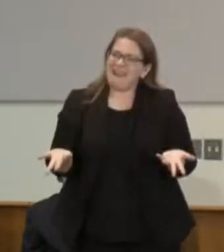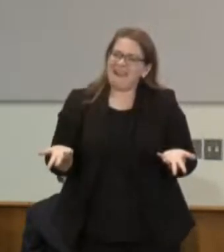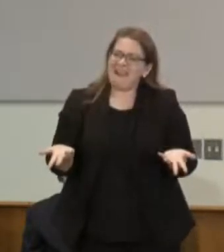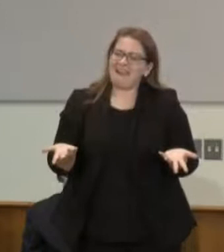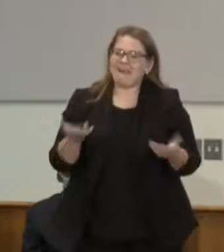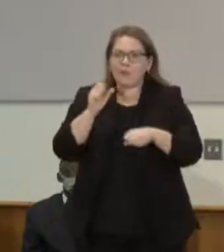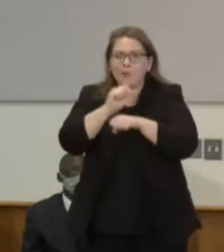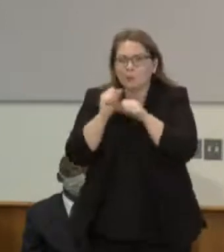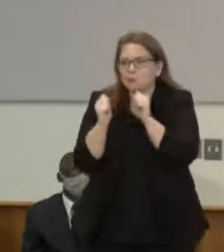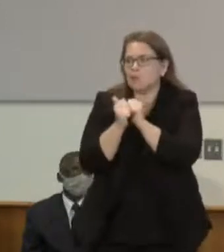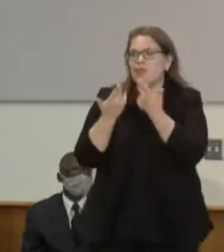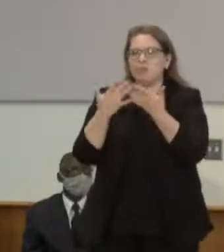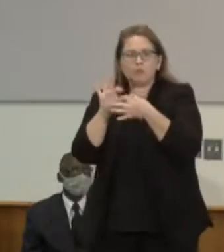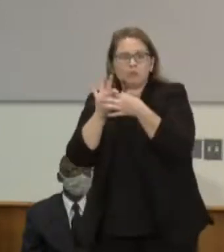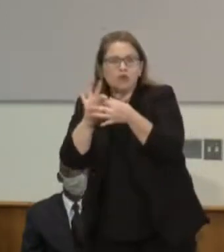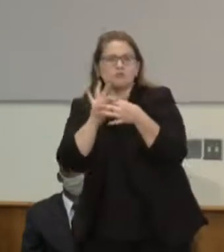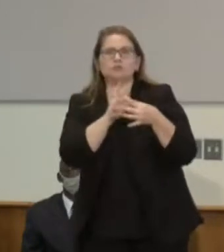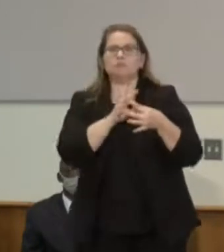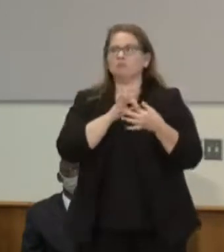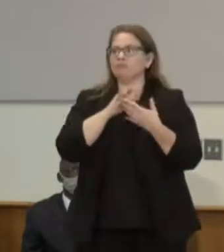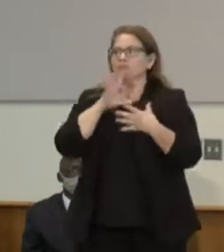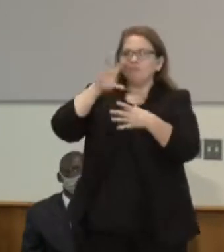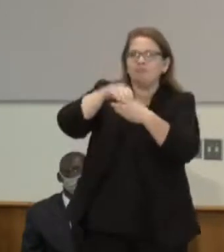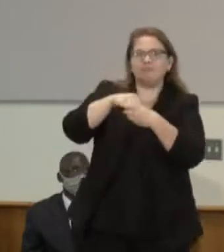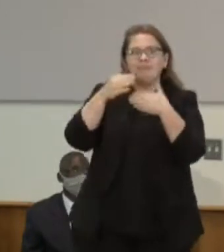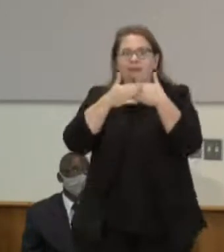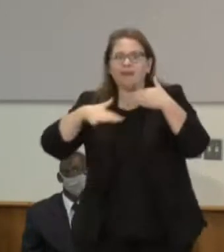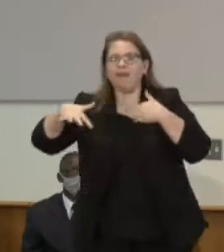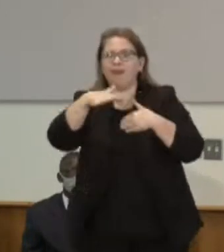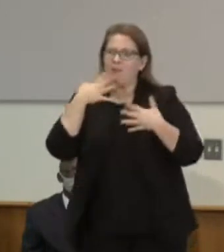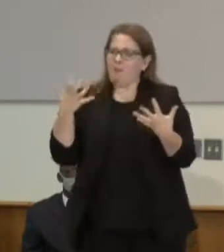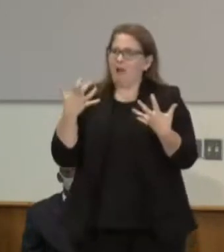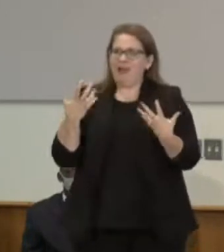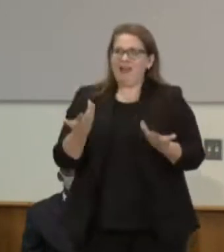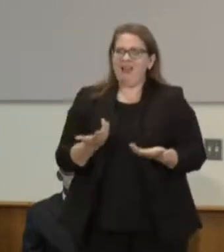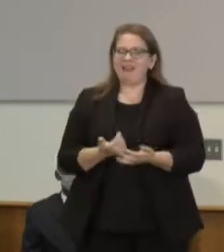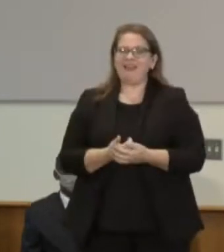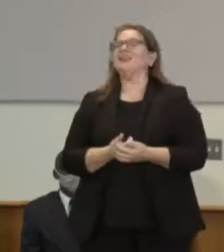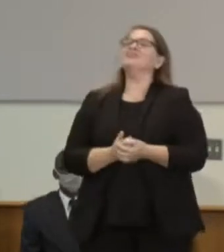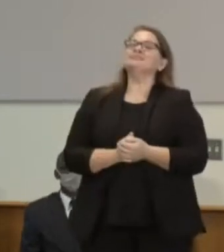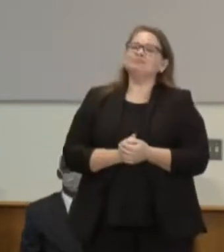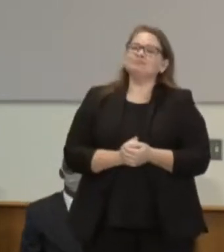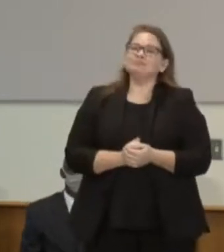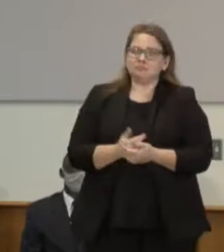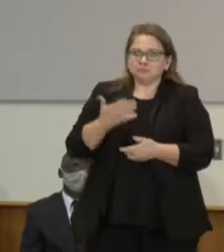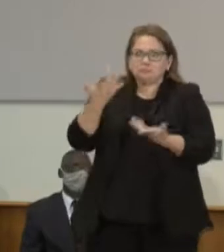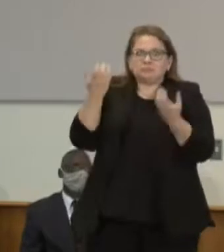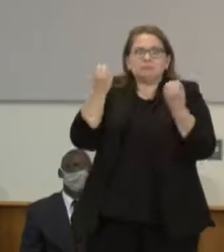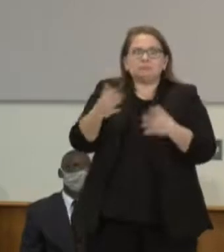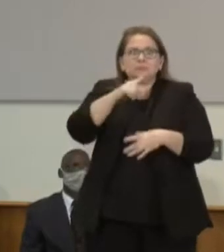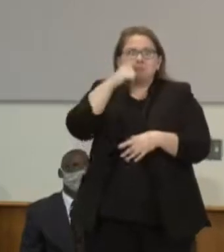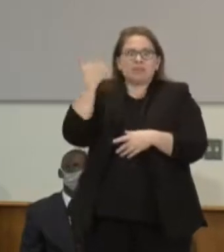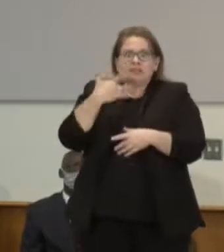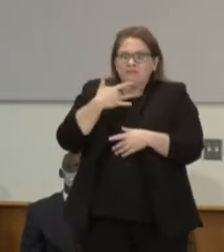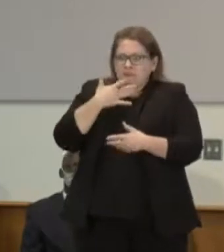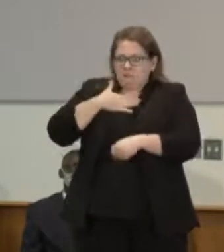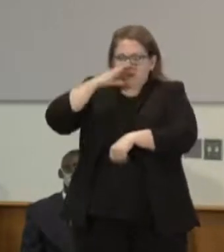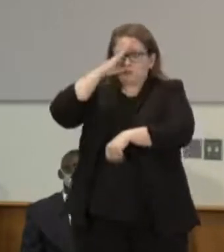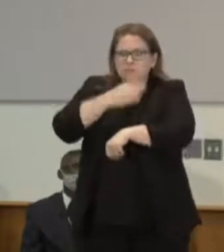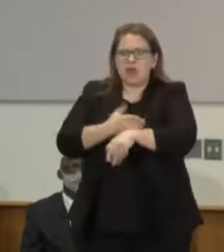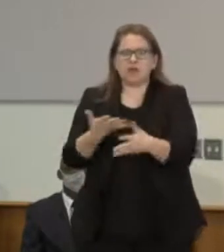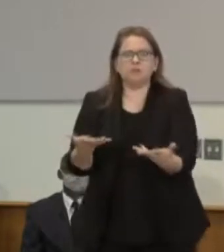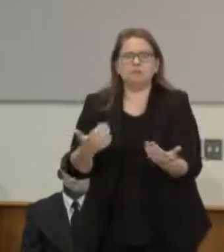connection. But for us, my sons, for so many others, we walk down the street,